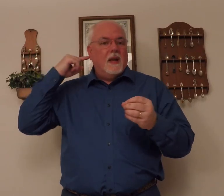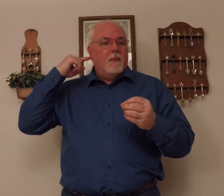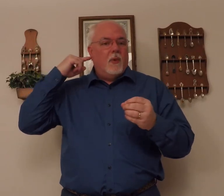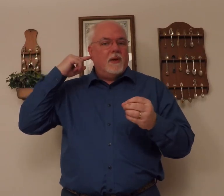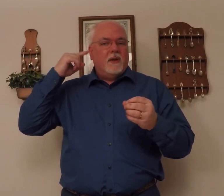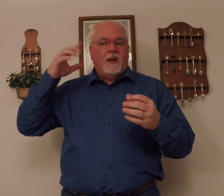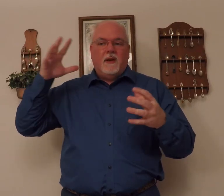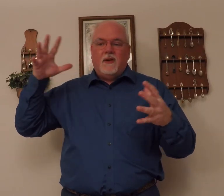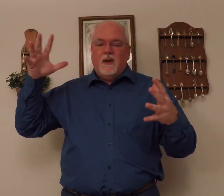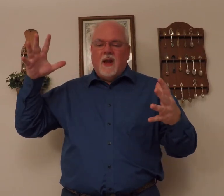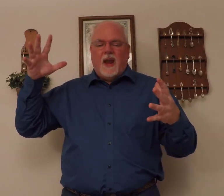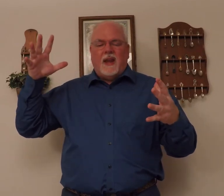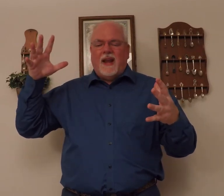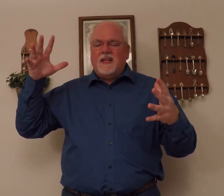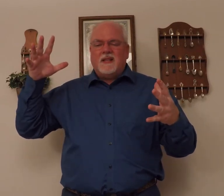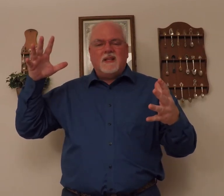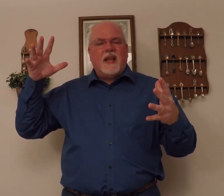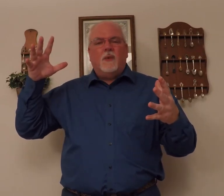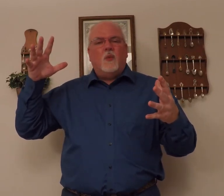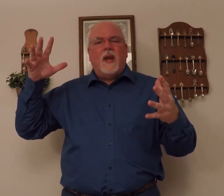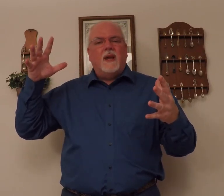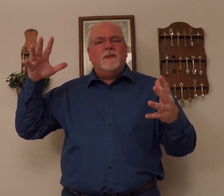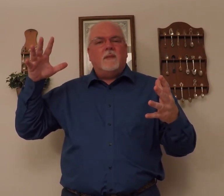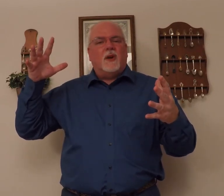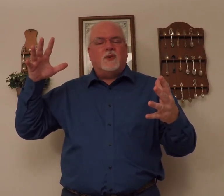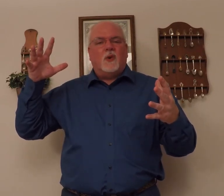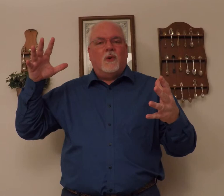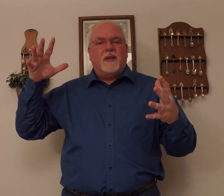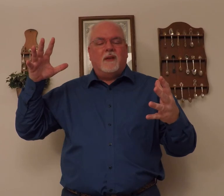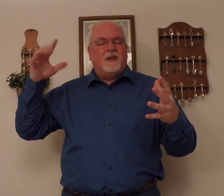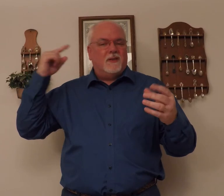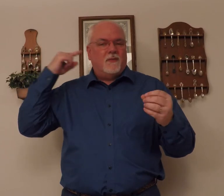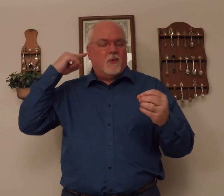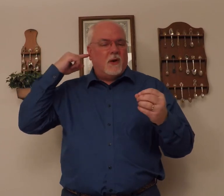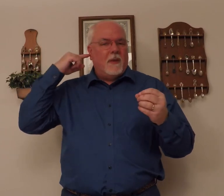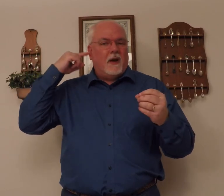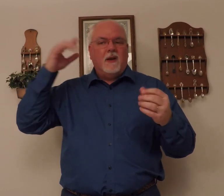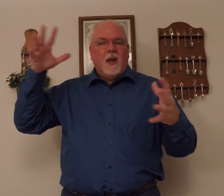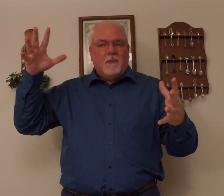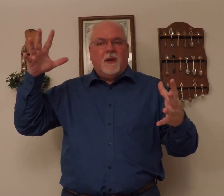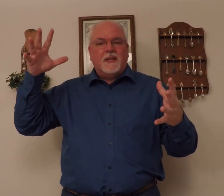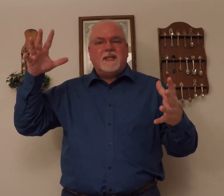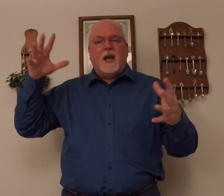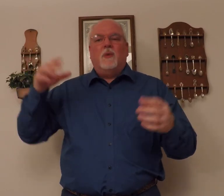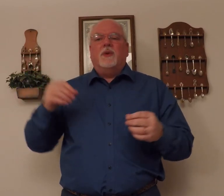Point to the ear, and I guess it's the sound waves. I'm not sure what that is for or about, but it's sound.